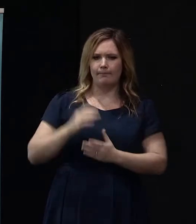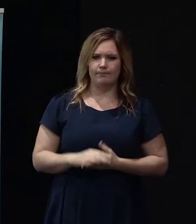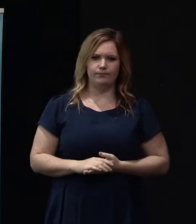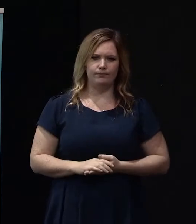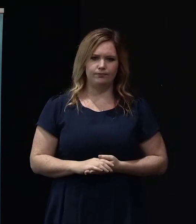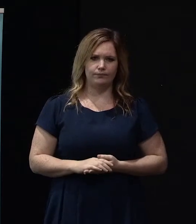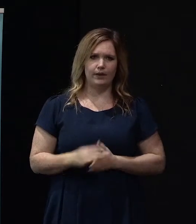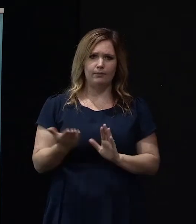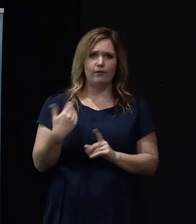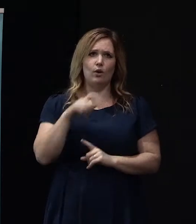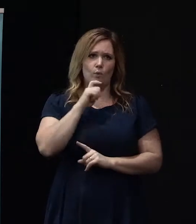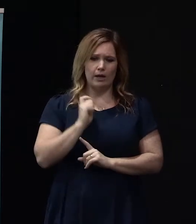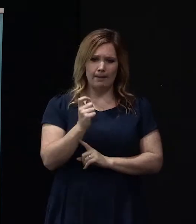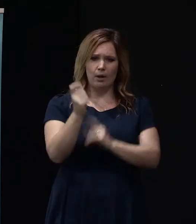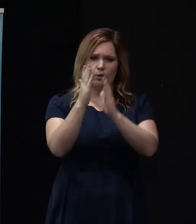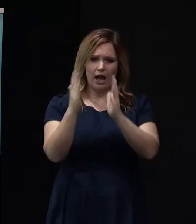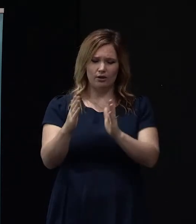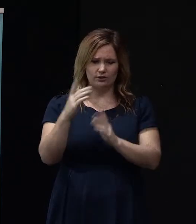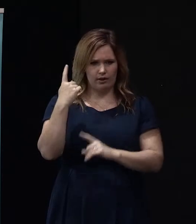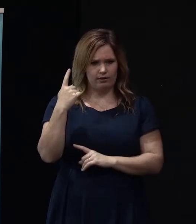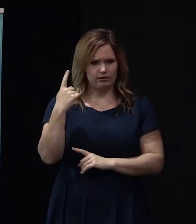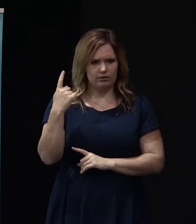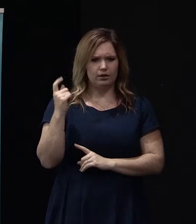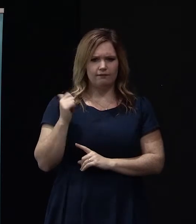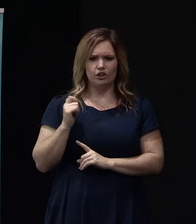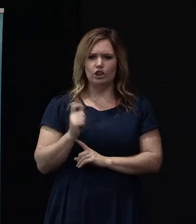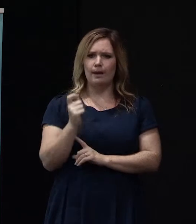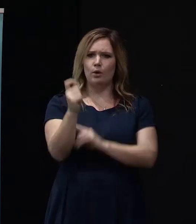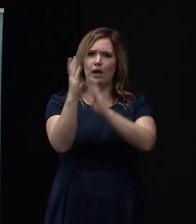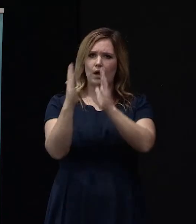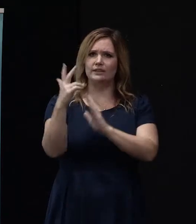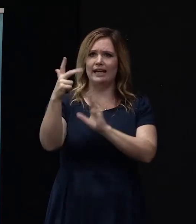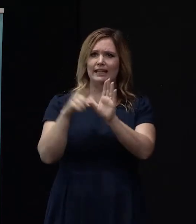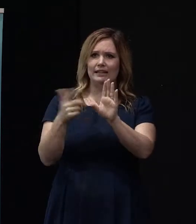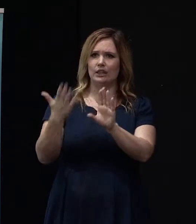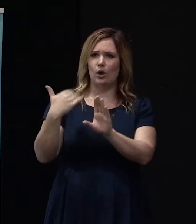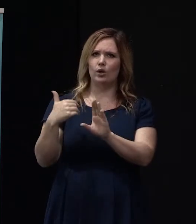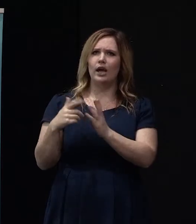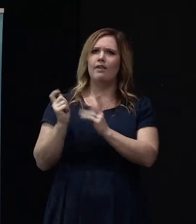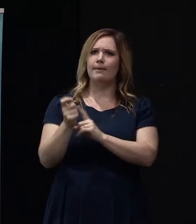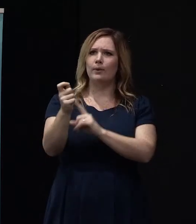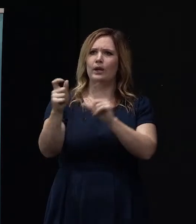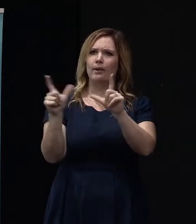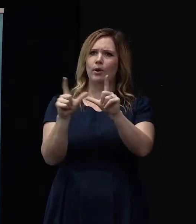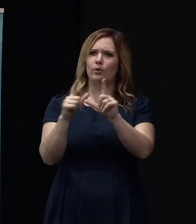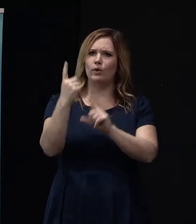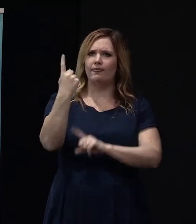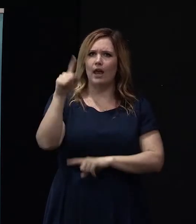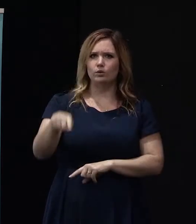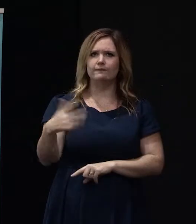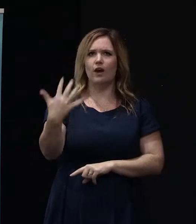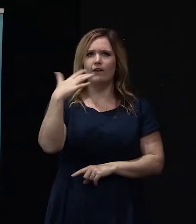used to build a house and pay... I remember we built a house about eight years ago, and I think our building permit was $1,500.